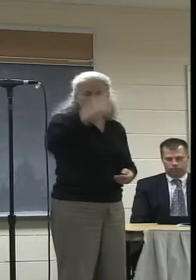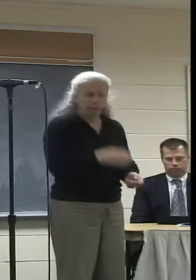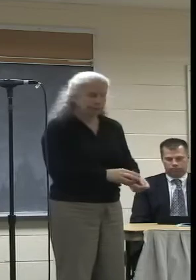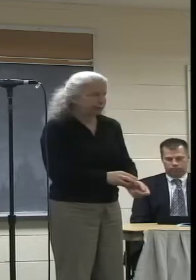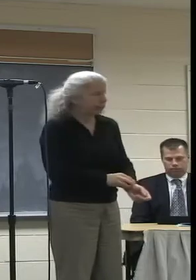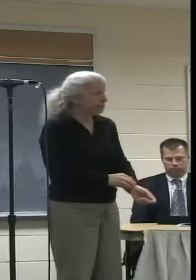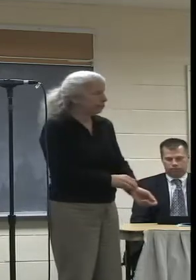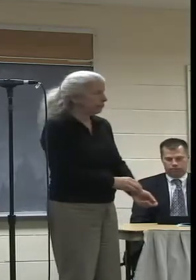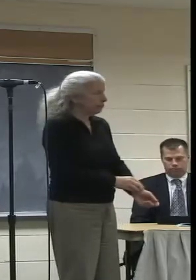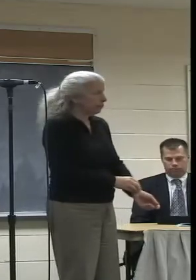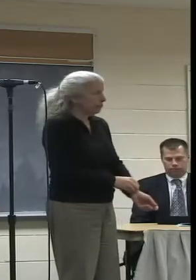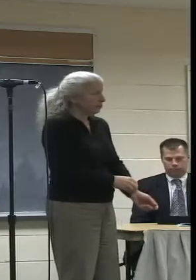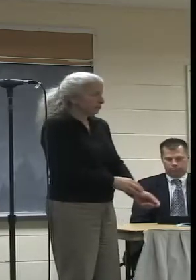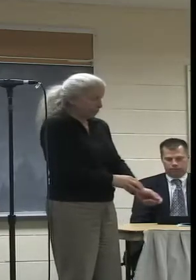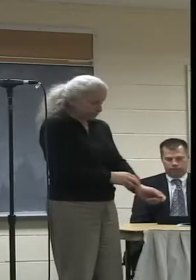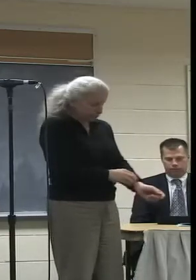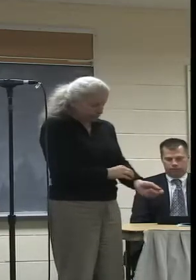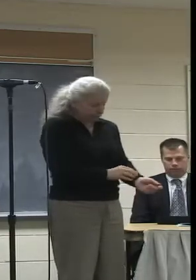Steve.